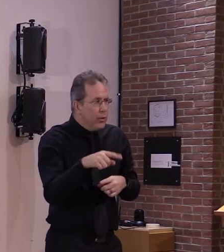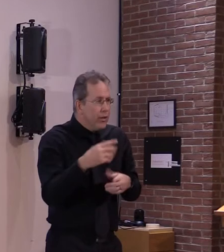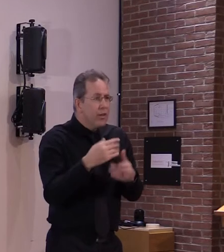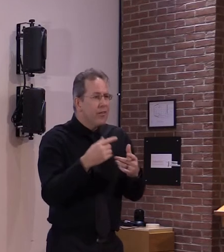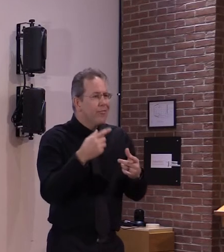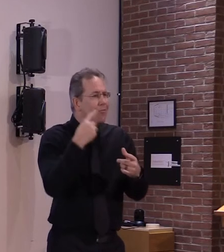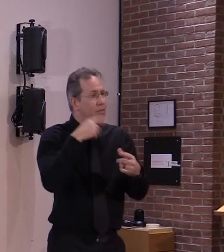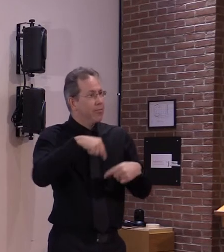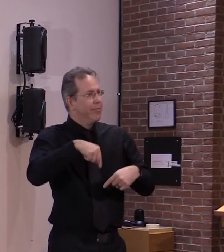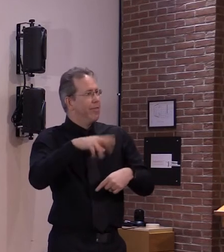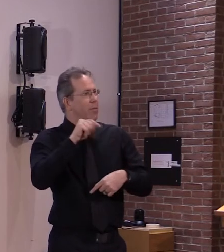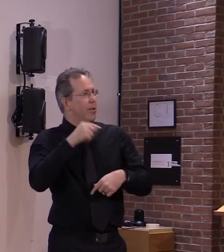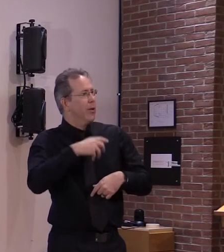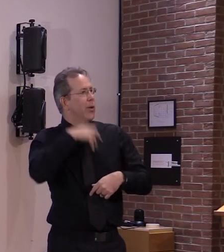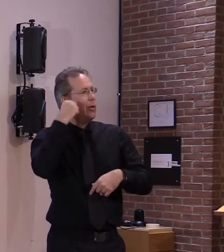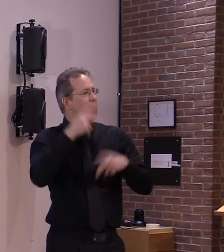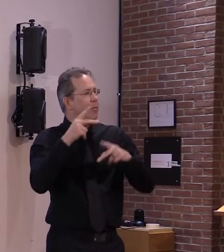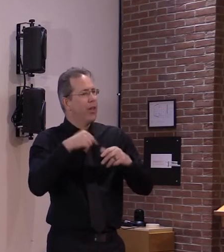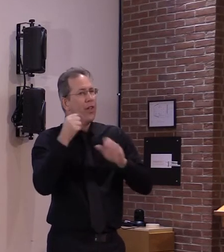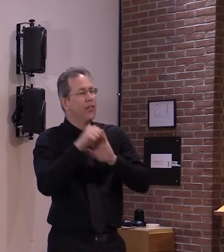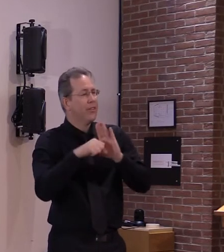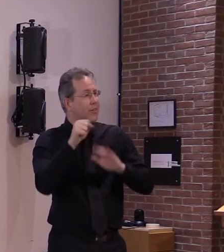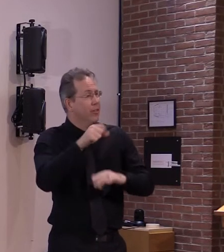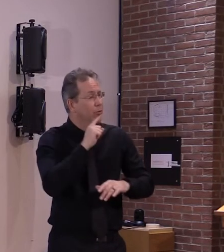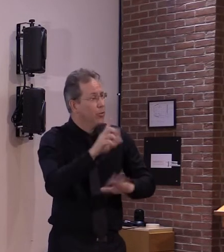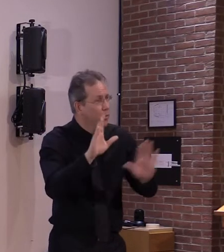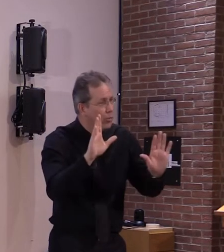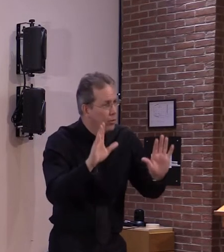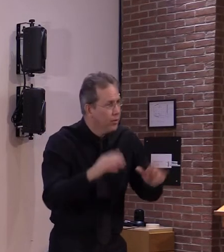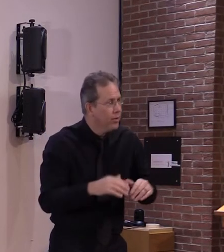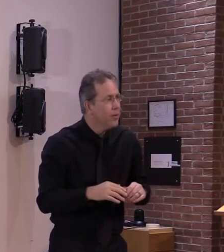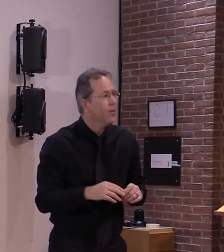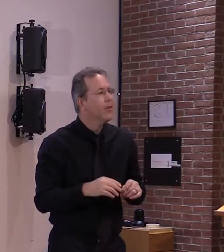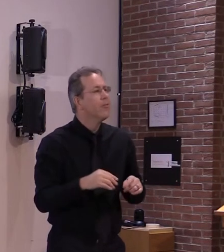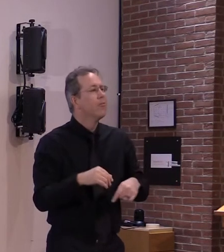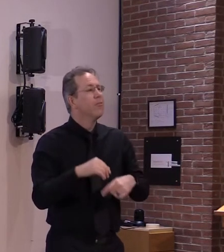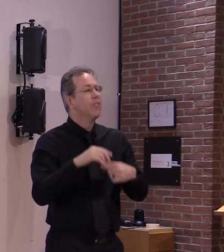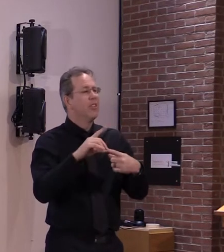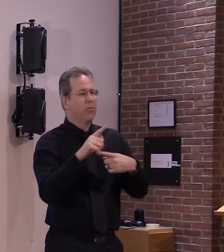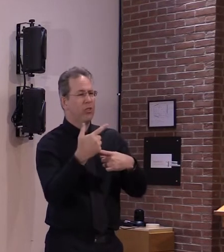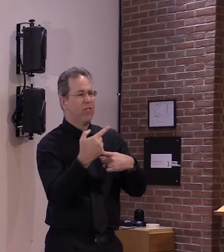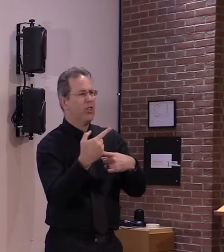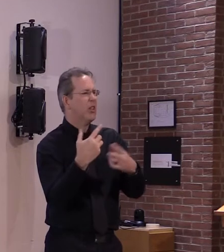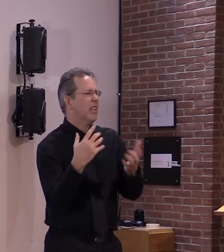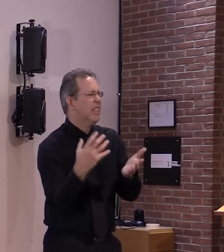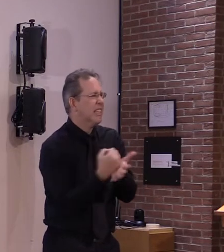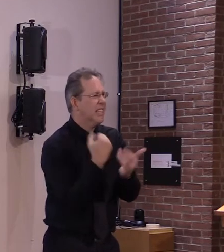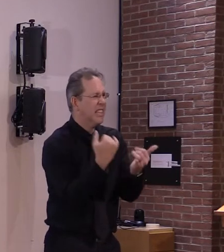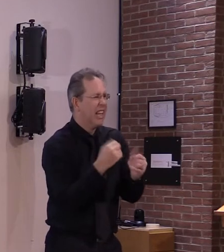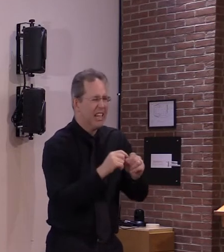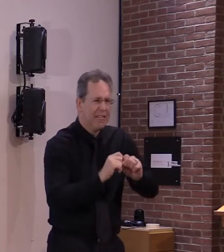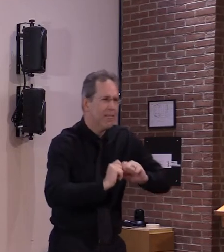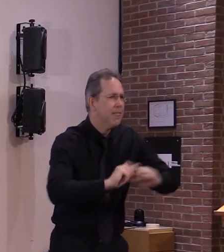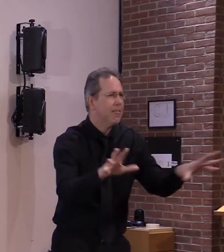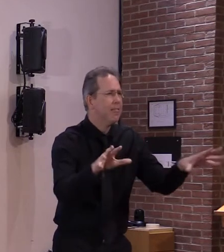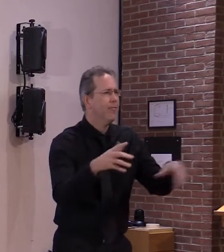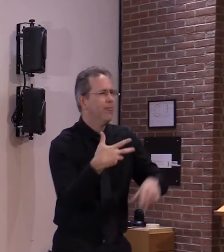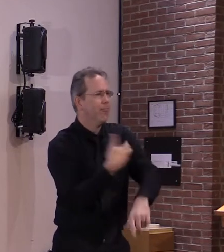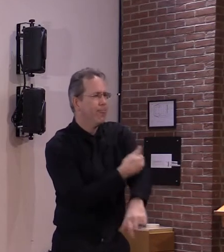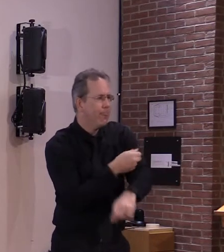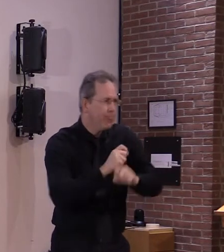but we'll be like one of the first states to do this on the 21st so uh that's only uh six days away